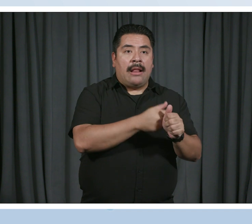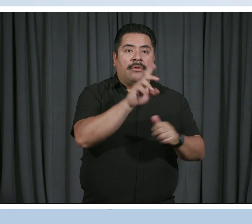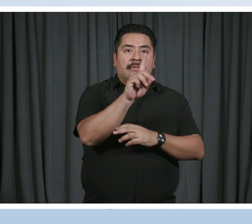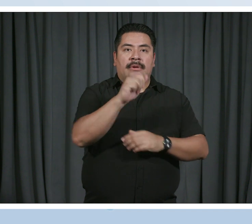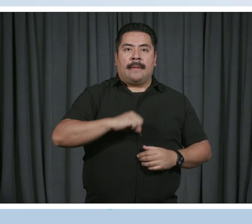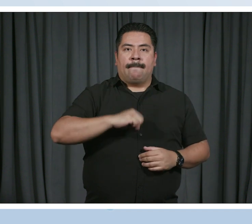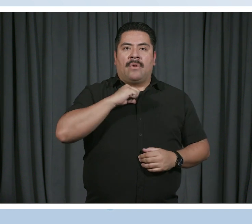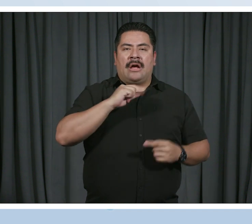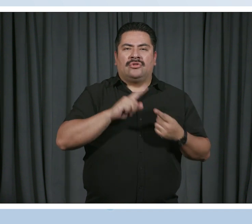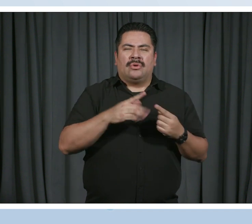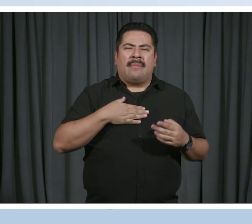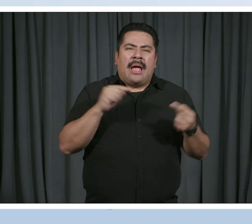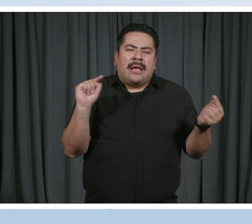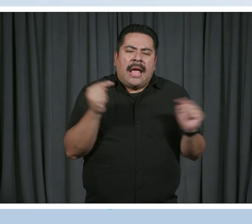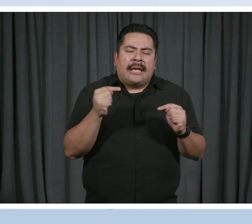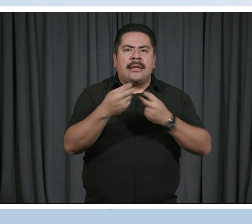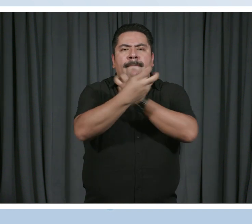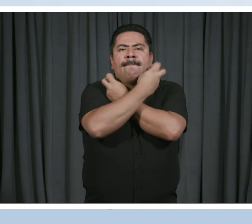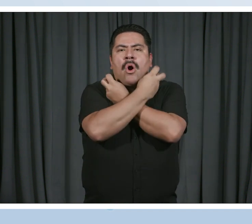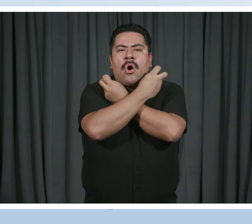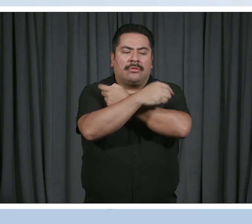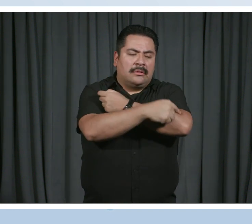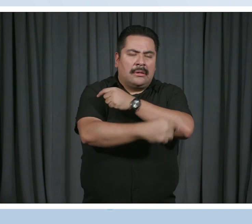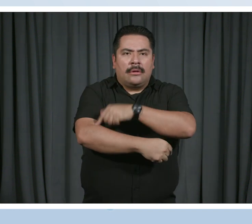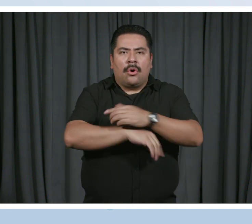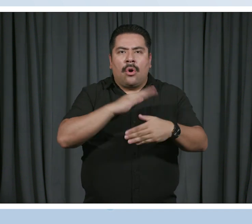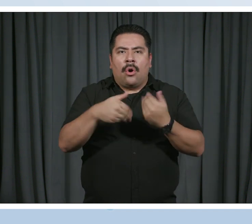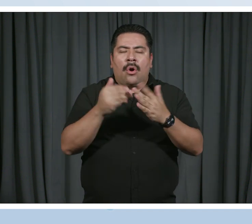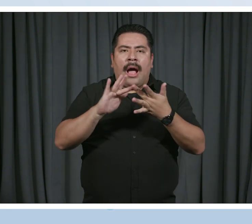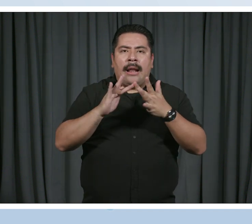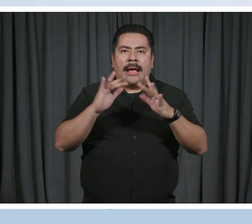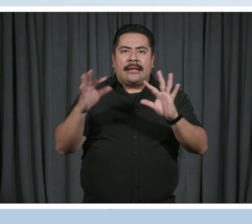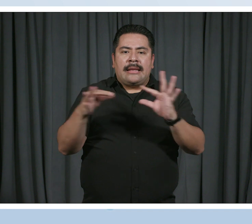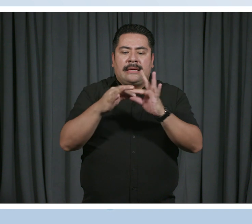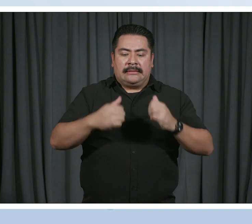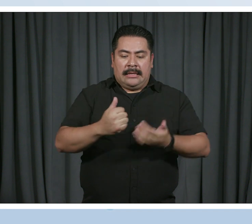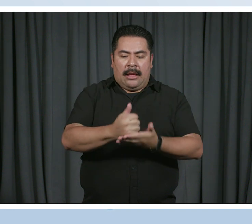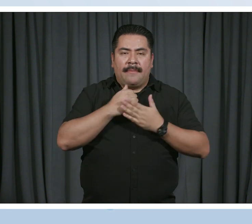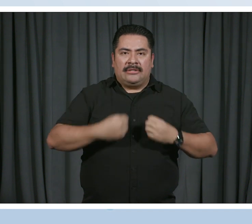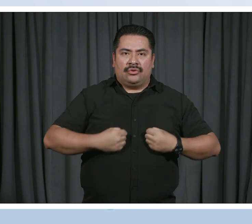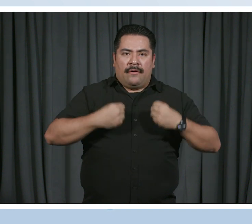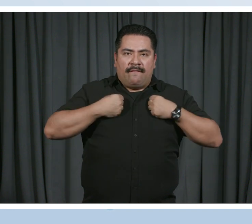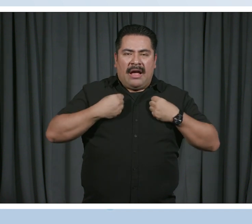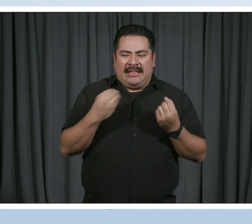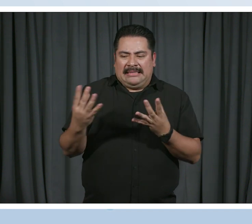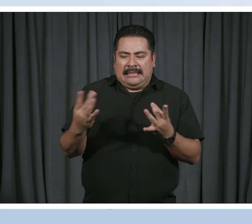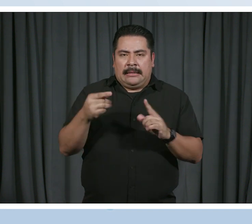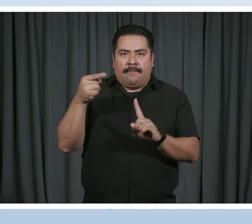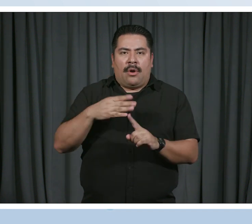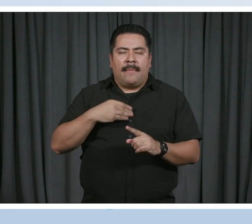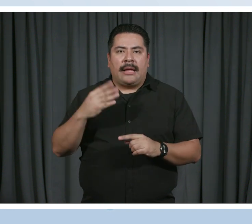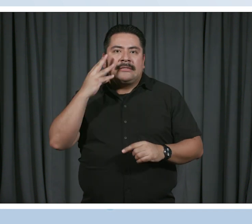pride into my aching bones and to the online connections that help me survive and to the sticky points of my experiences